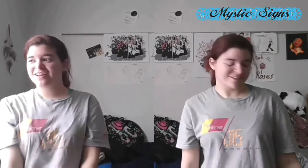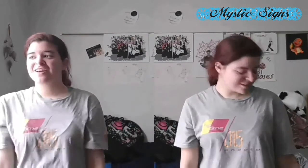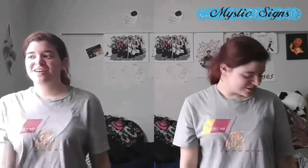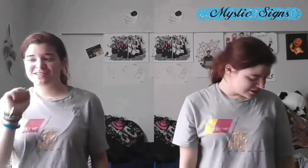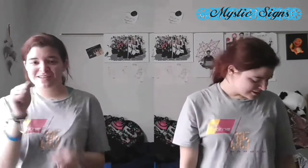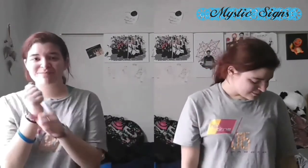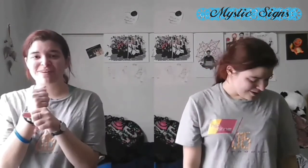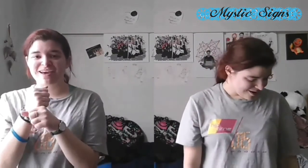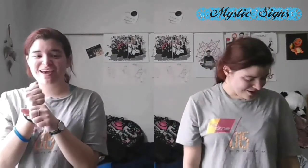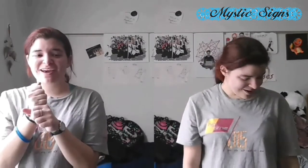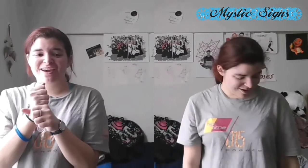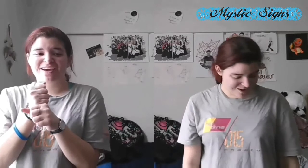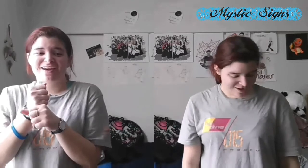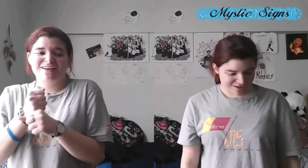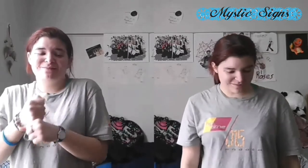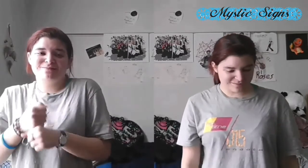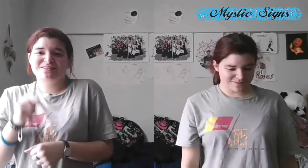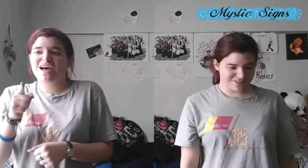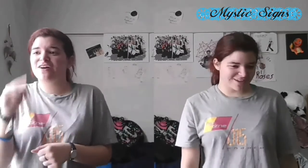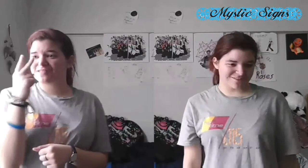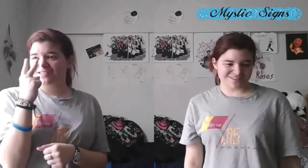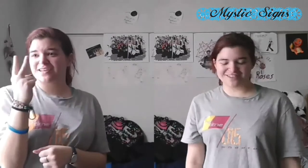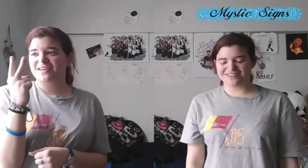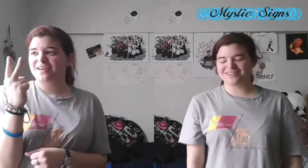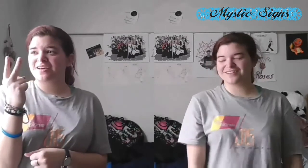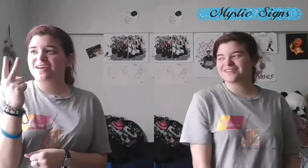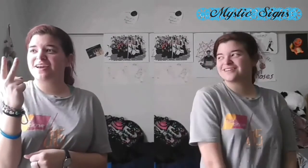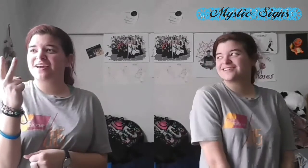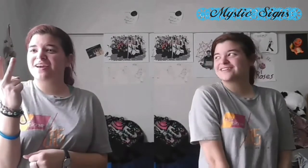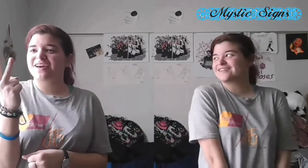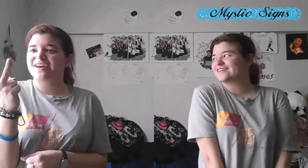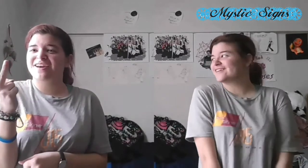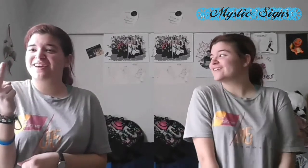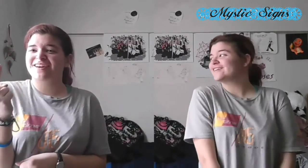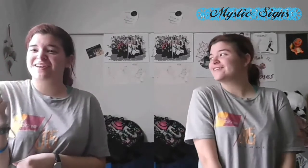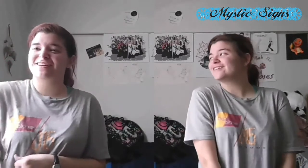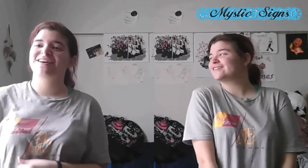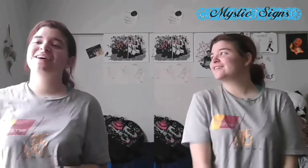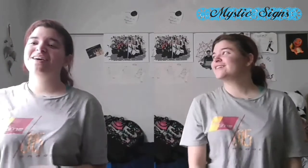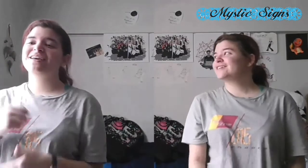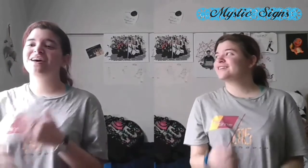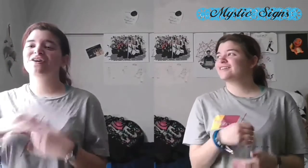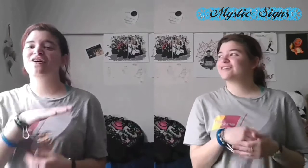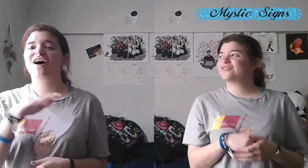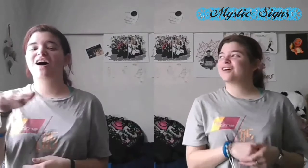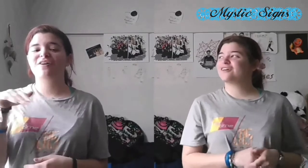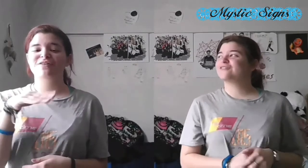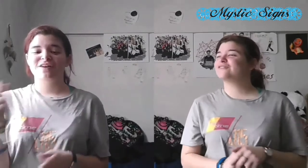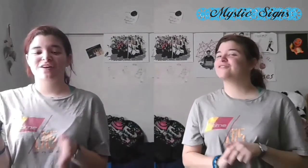yes, he made himself seen, in that crowd of